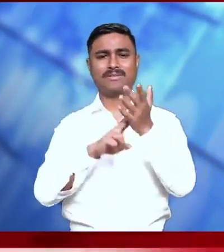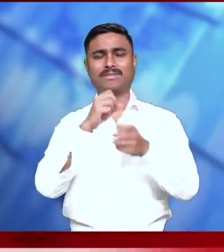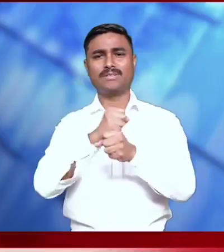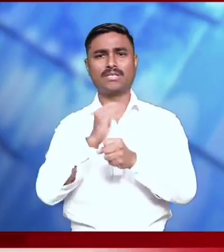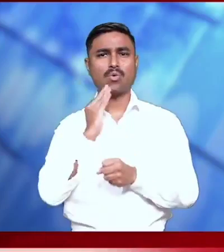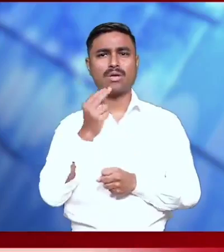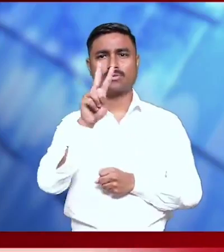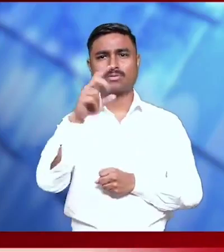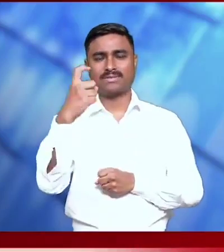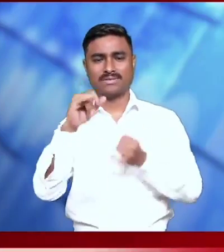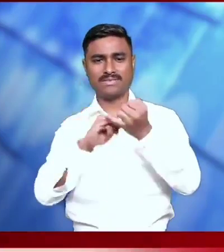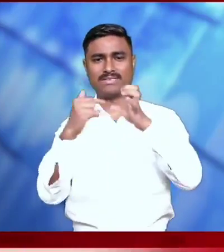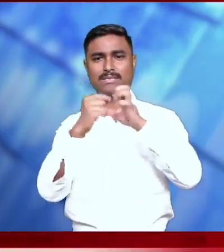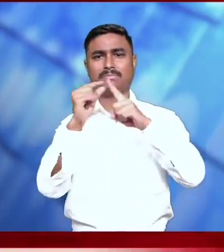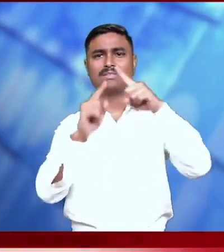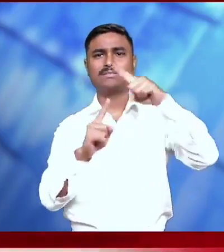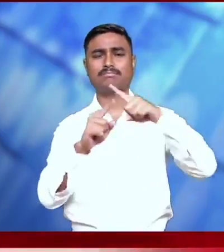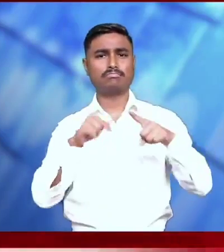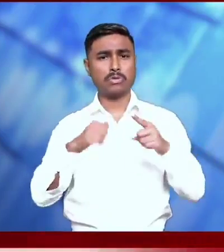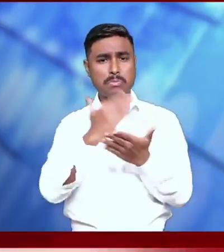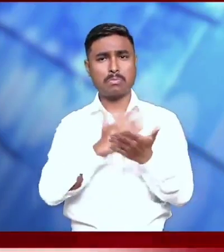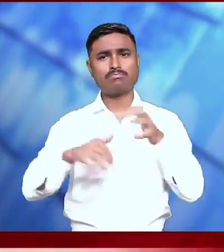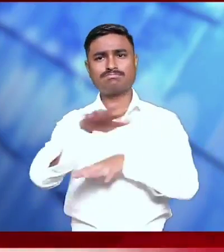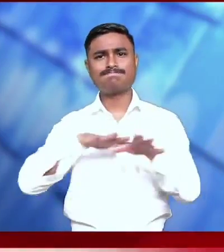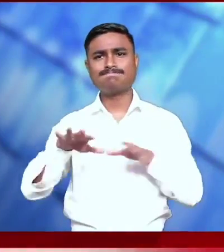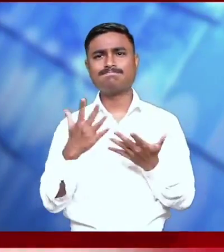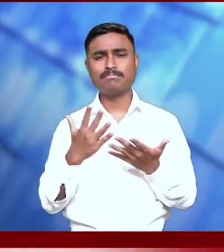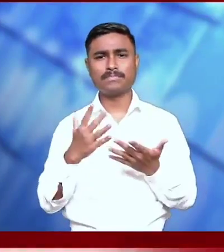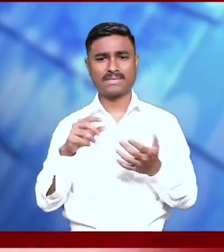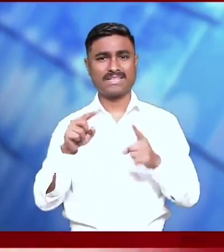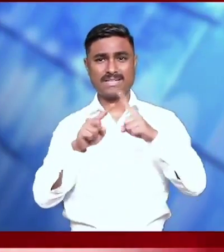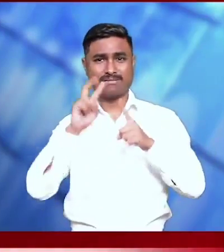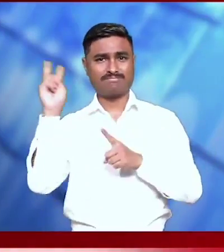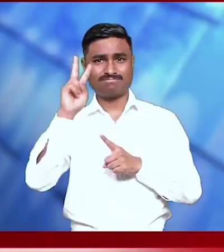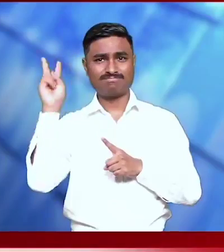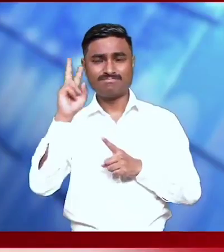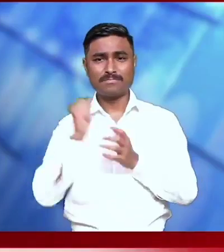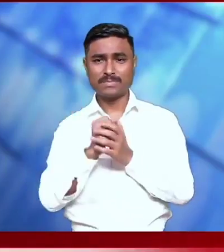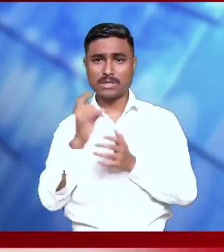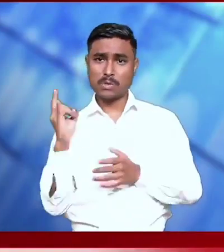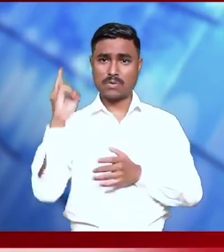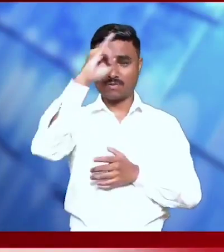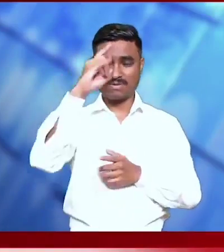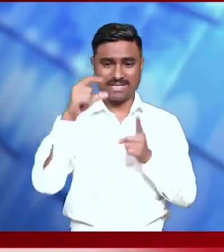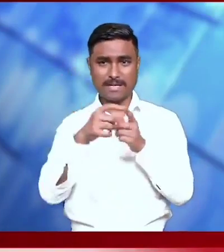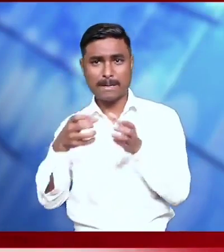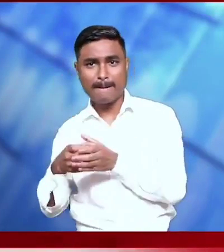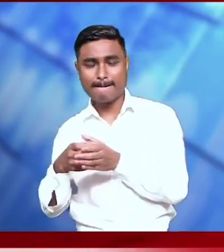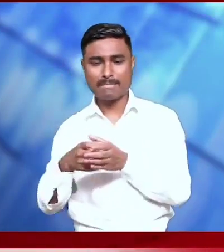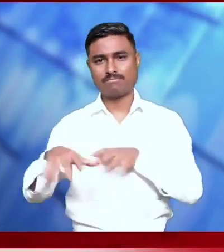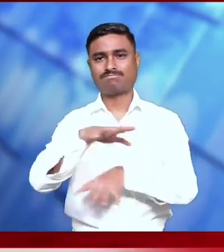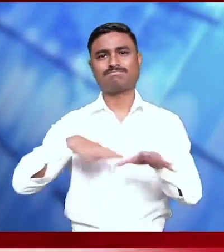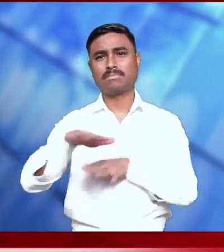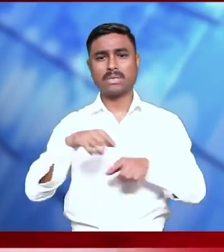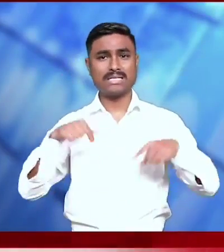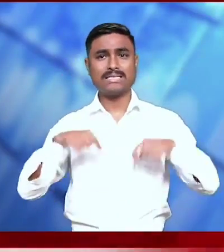27 September. Organised by Tourism and Civil Aviation Department, Government of Sikkim, on the theme Rethinking